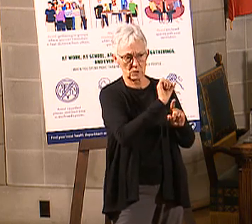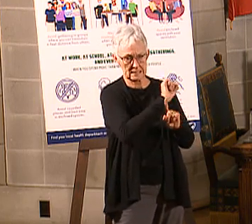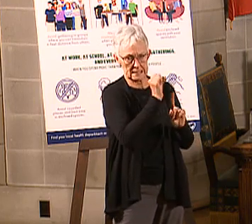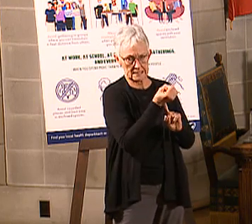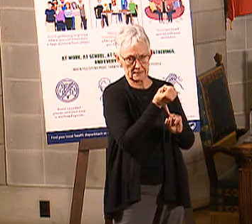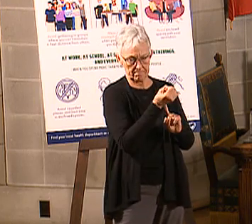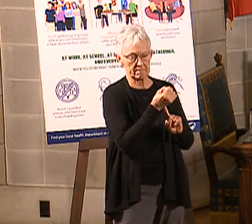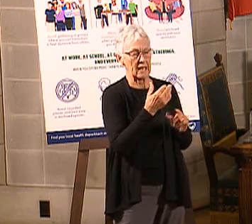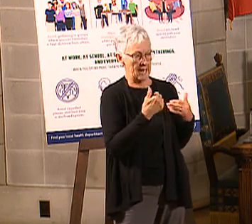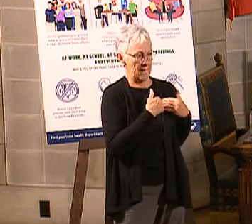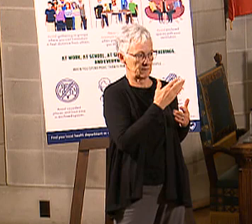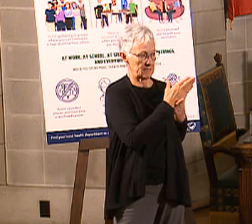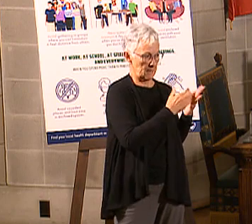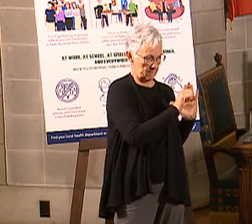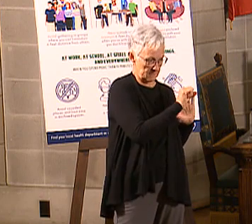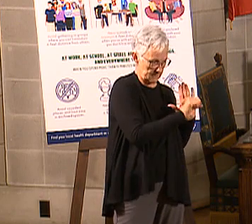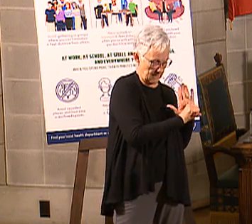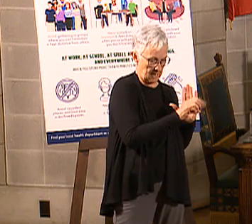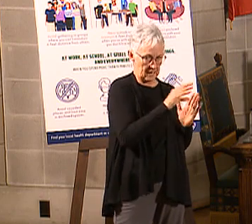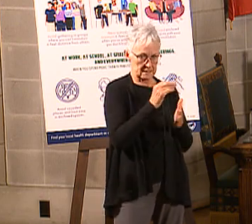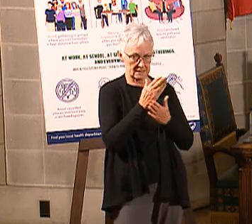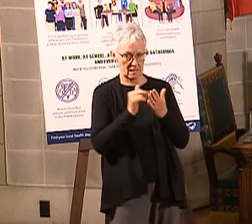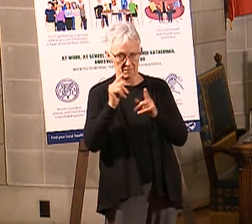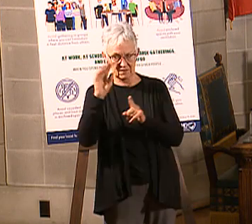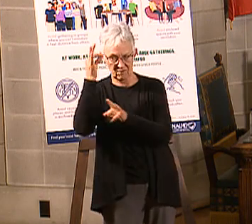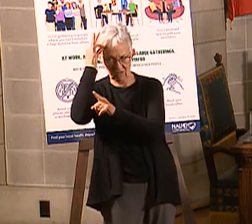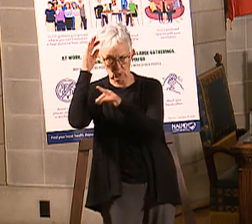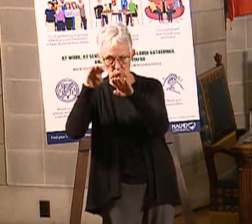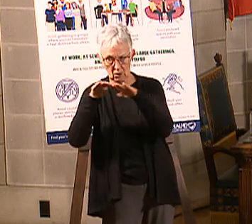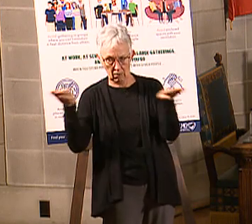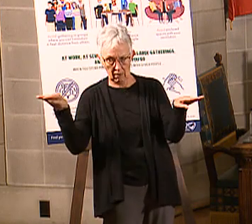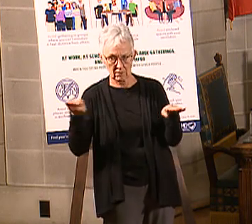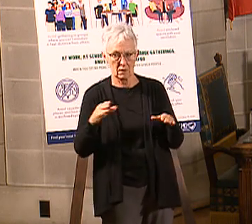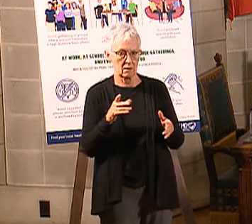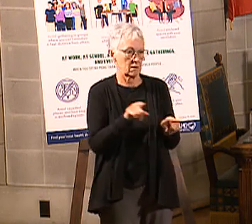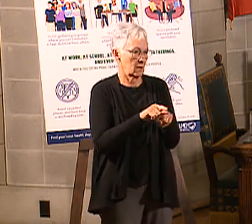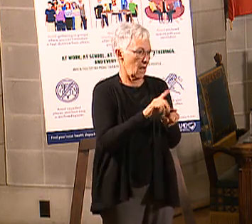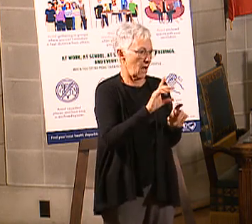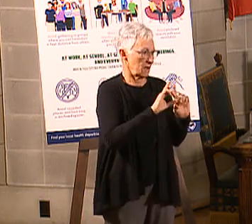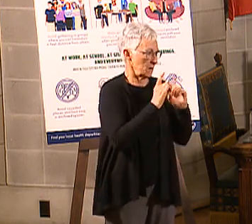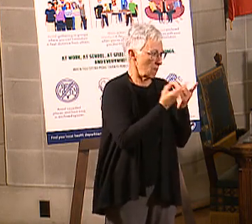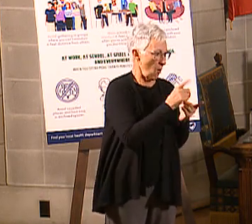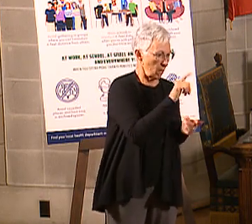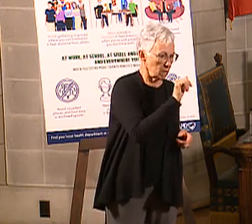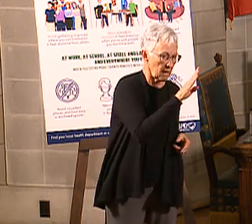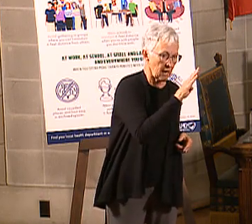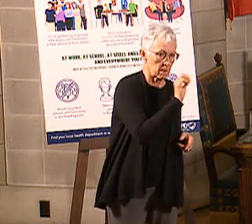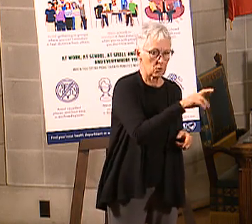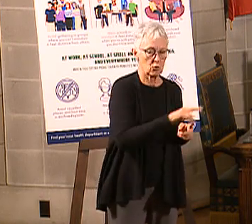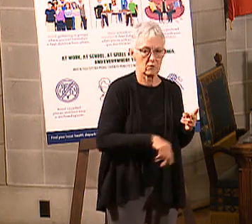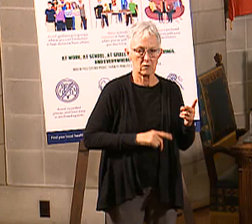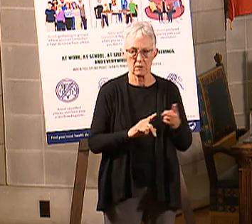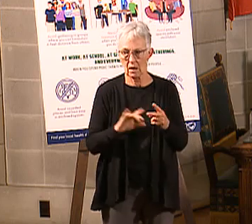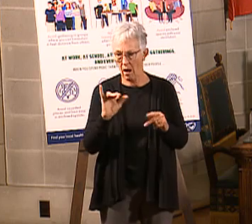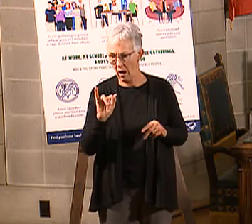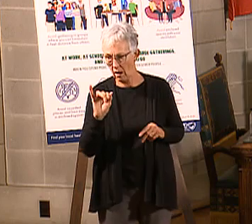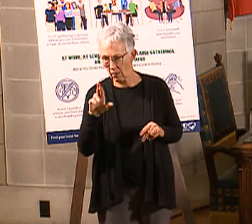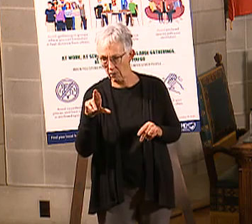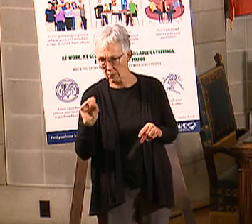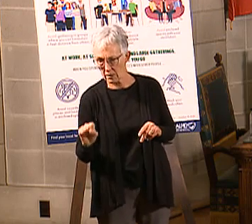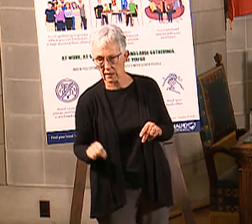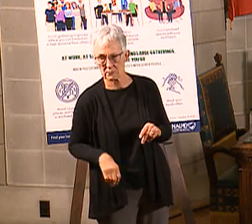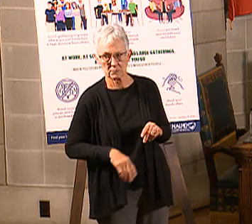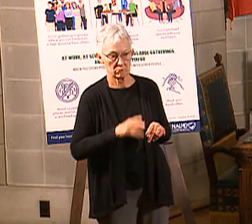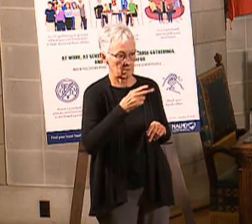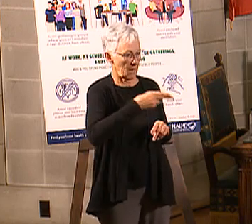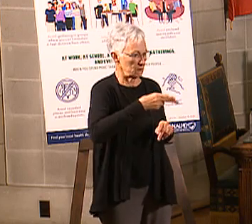have some where we work with various parts of the federal government. That could be the Department of Labor. It could be the IRS. It could be Health and Human Services. It can